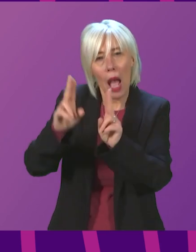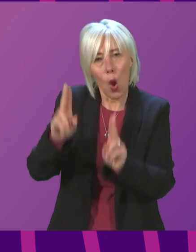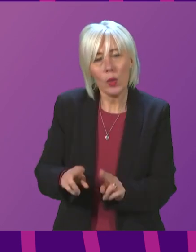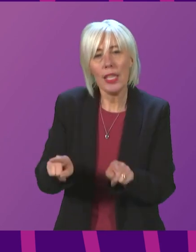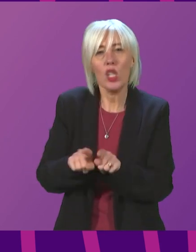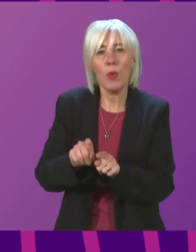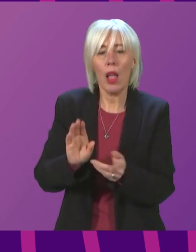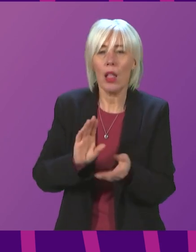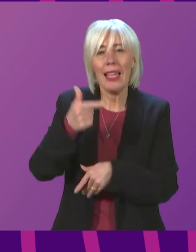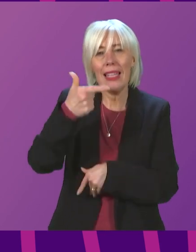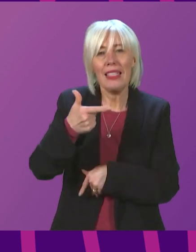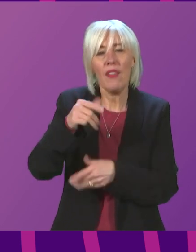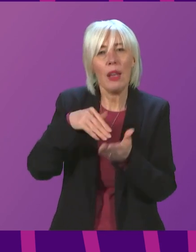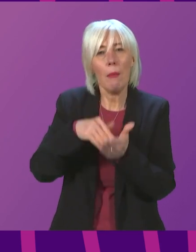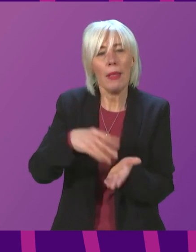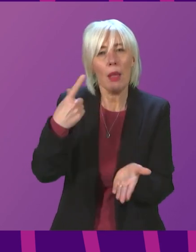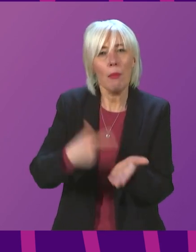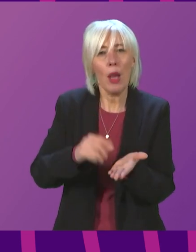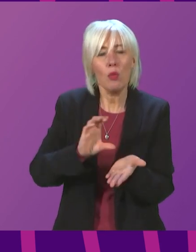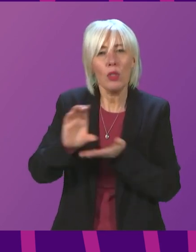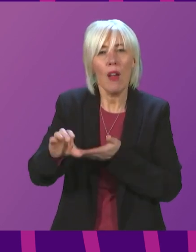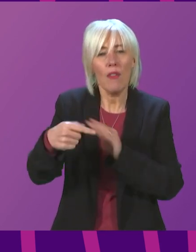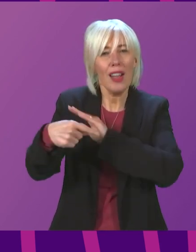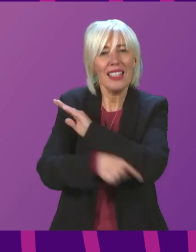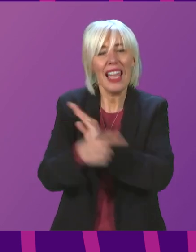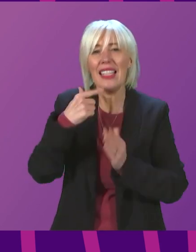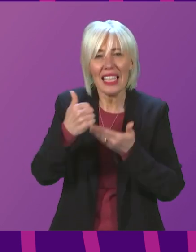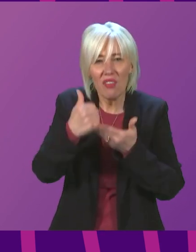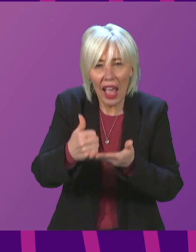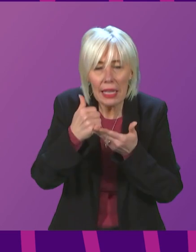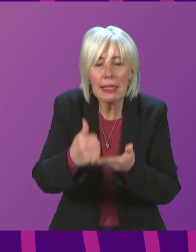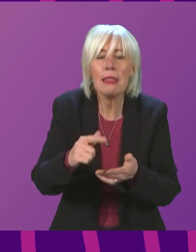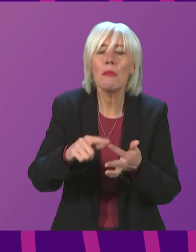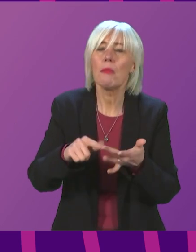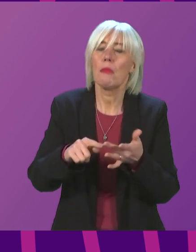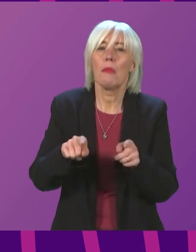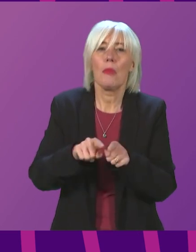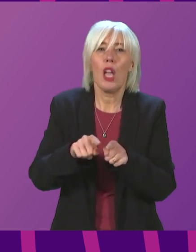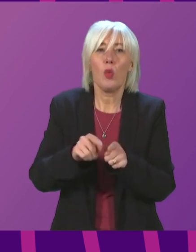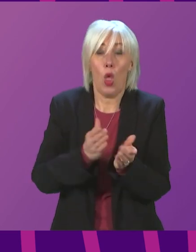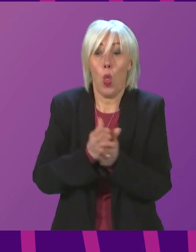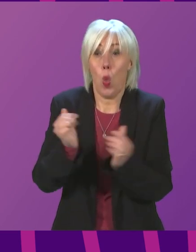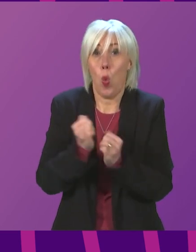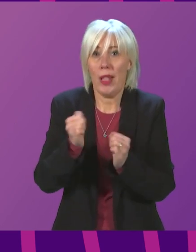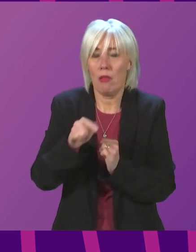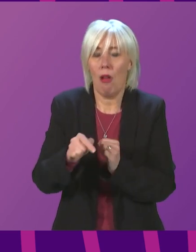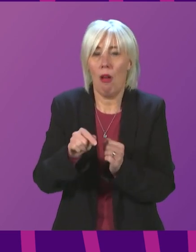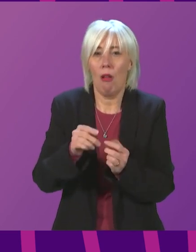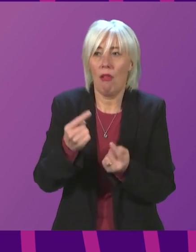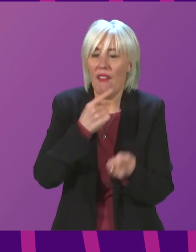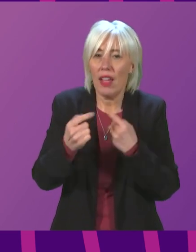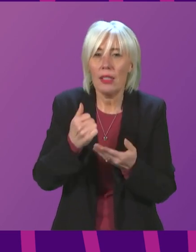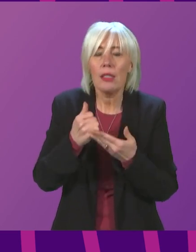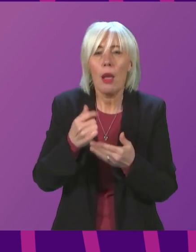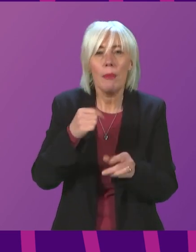more than £7 million to support free debt advice, including funding to meet increased demand over the winter period. We had